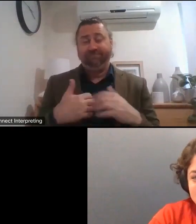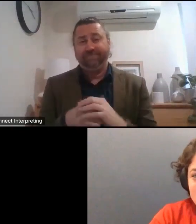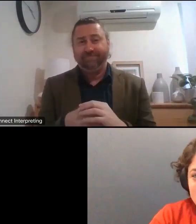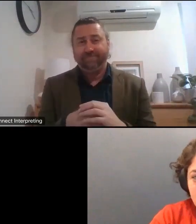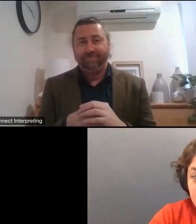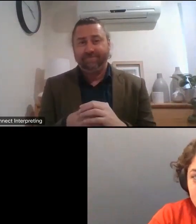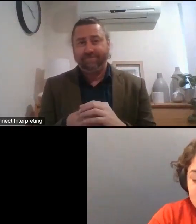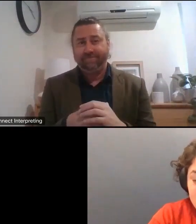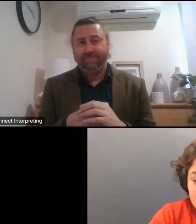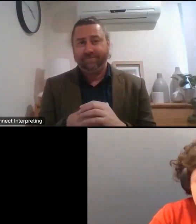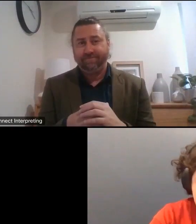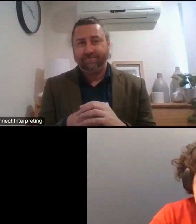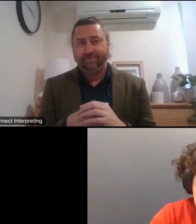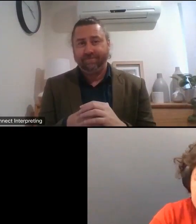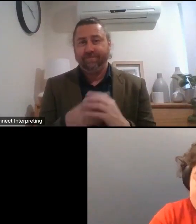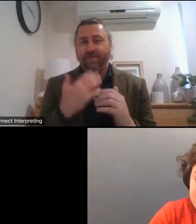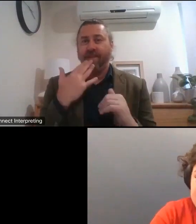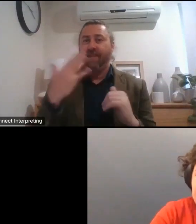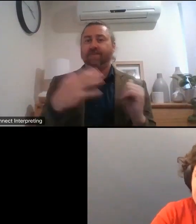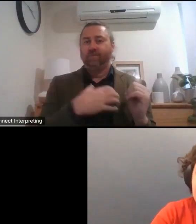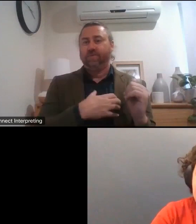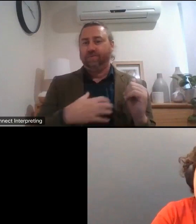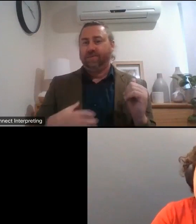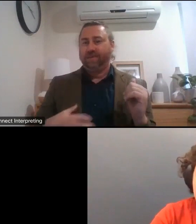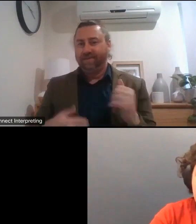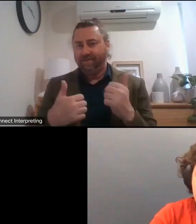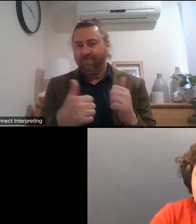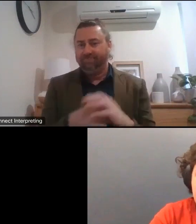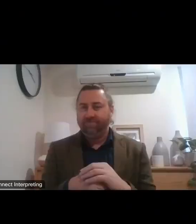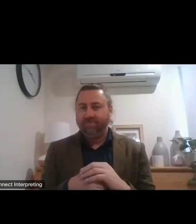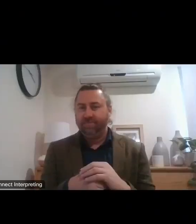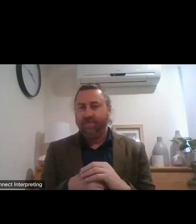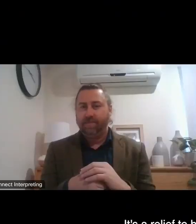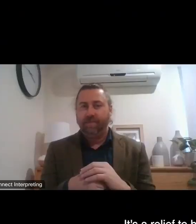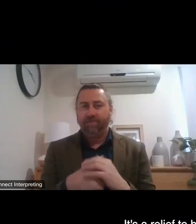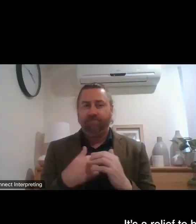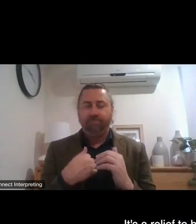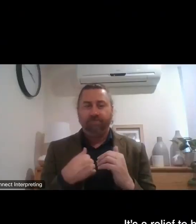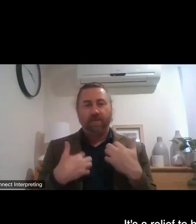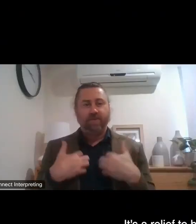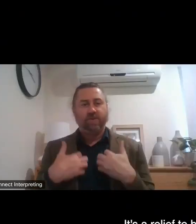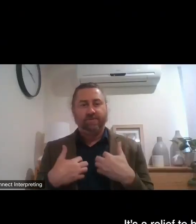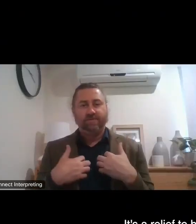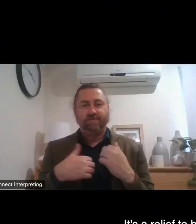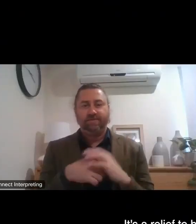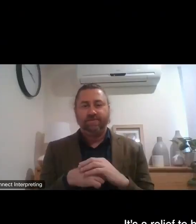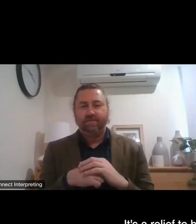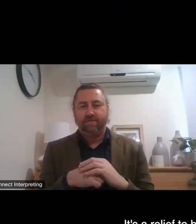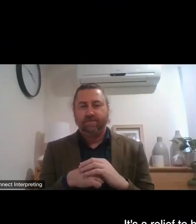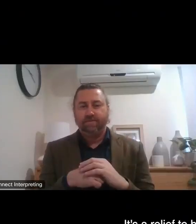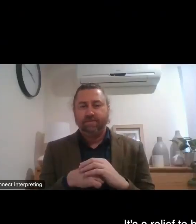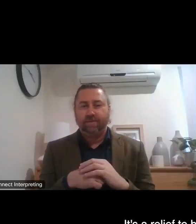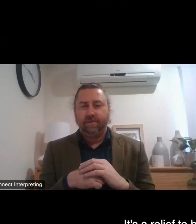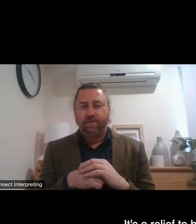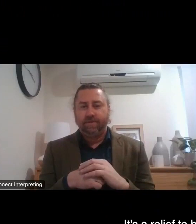Thanks Minister I'm I'm excited too I I am it's it's a relief to